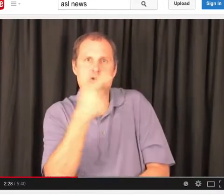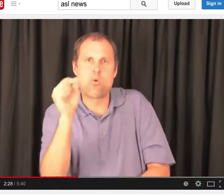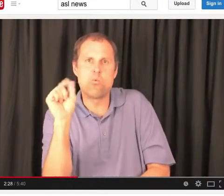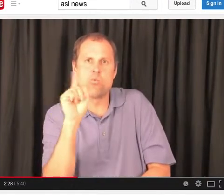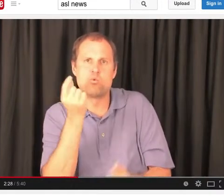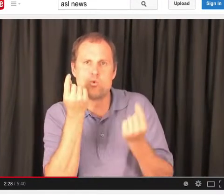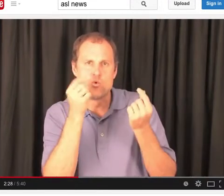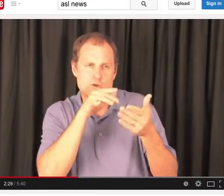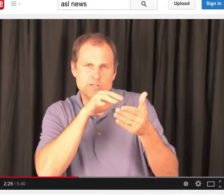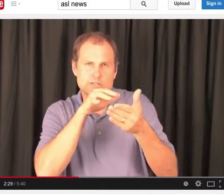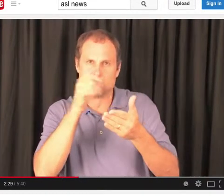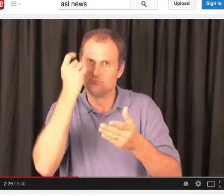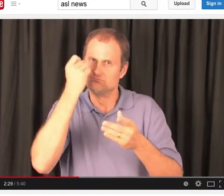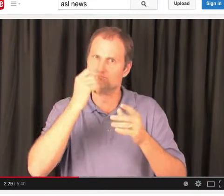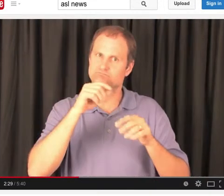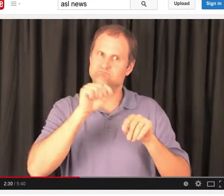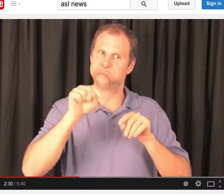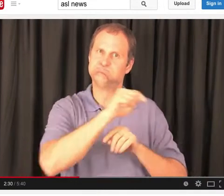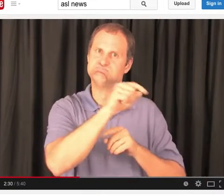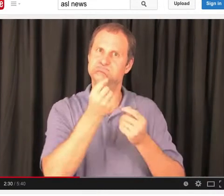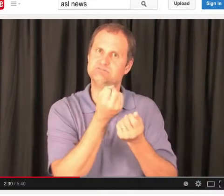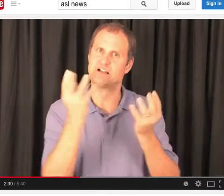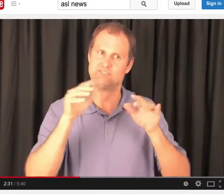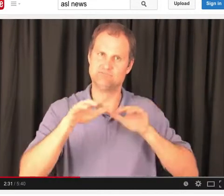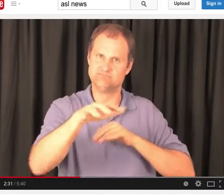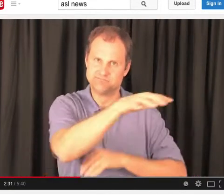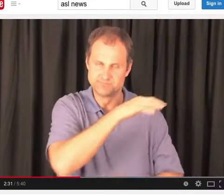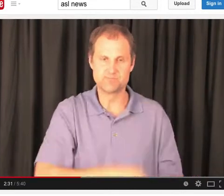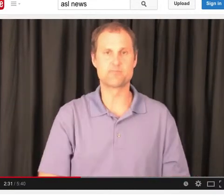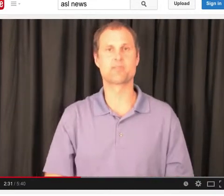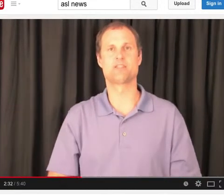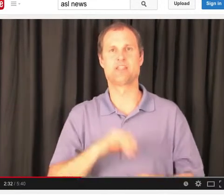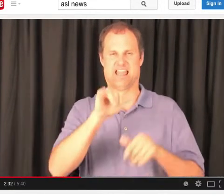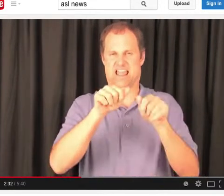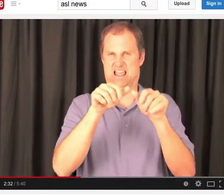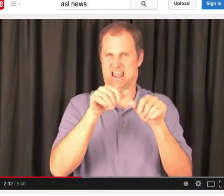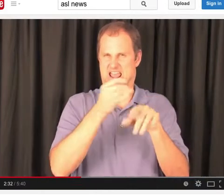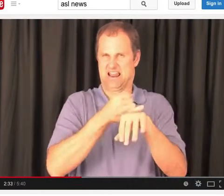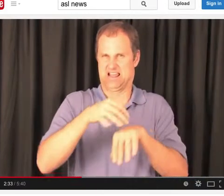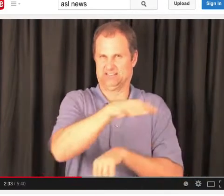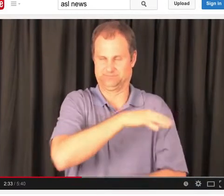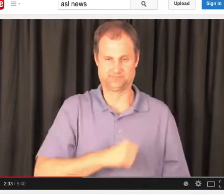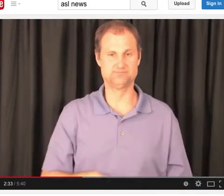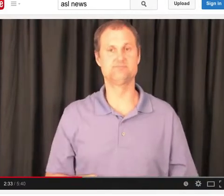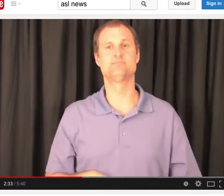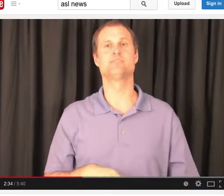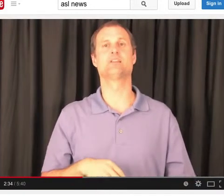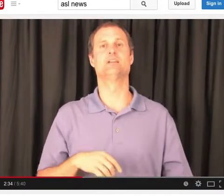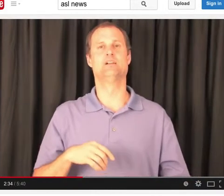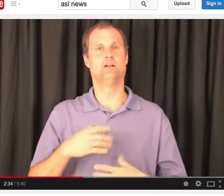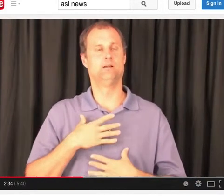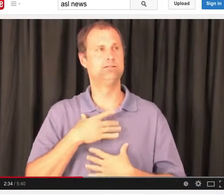small island in that area. They put satellite trackers on their legs and studied their habits.